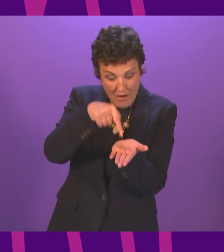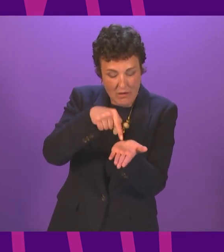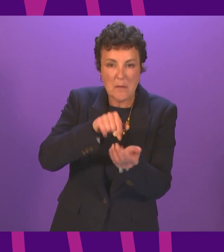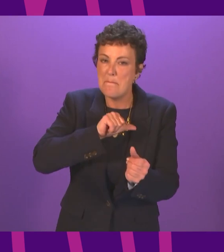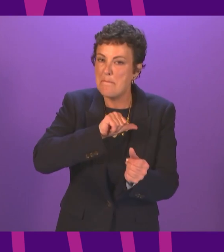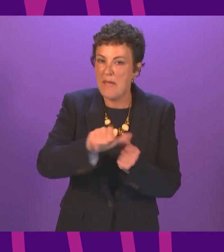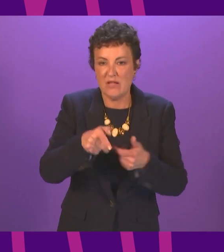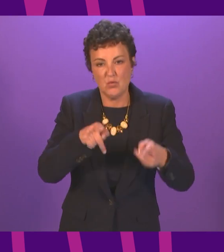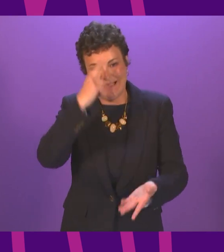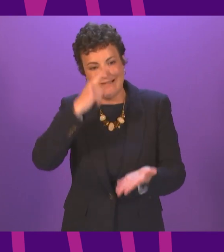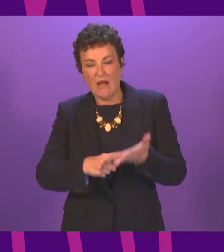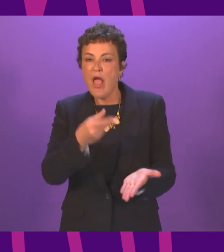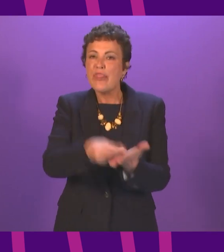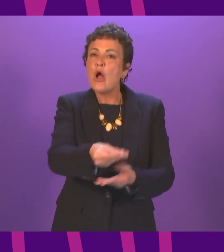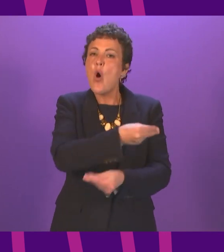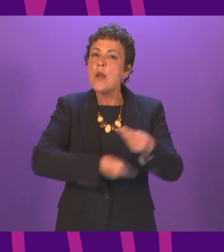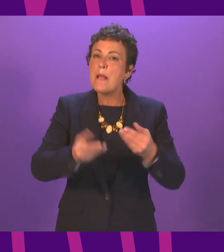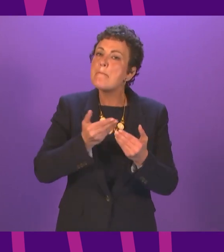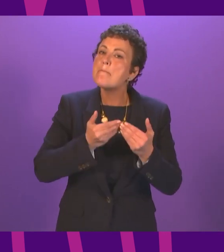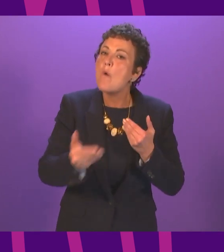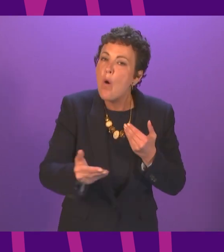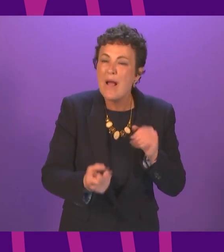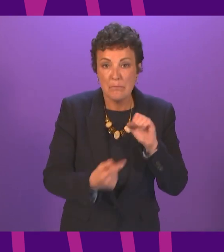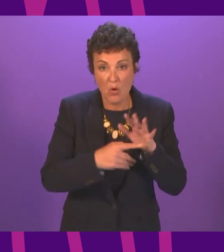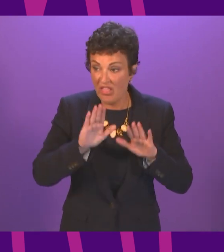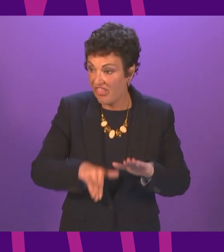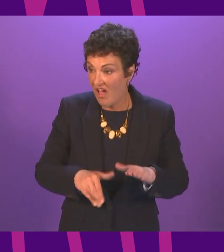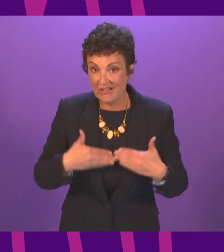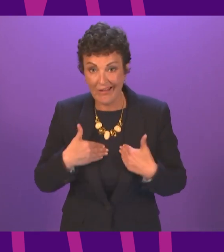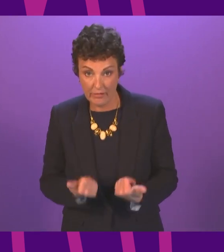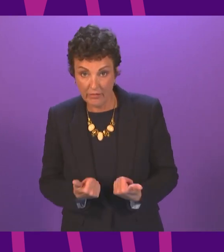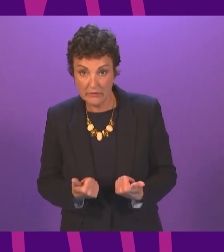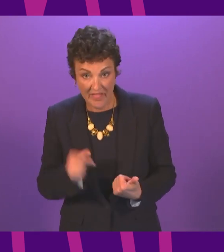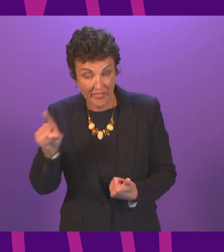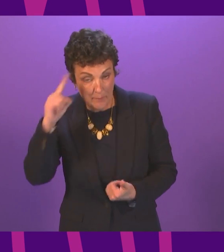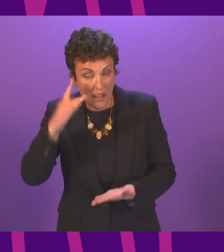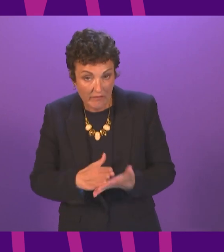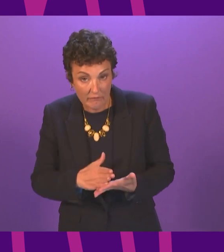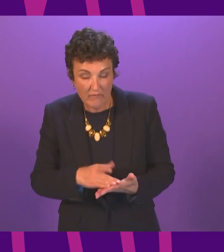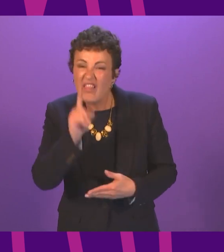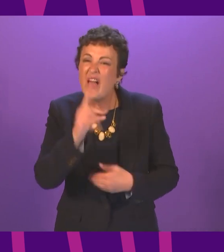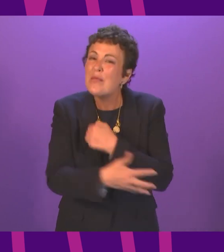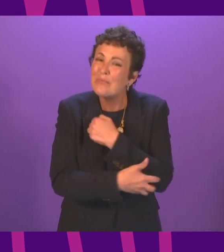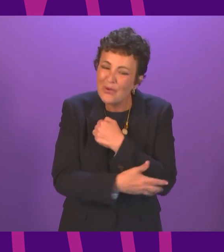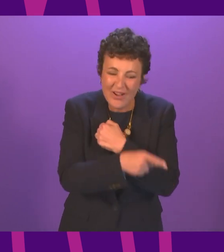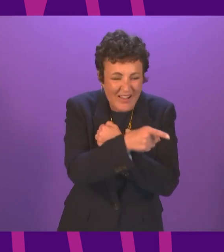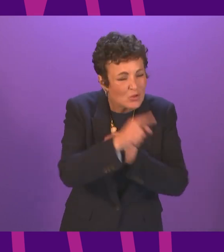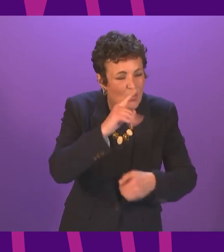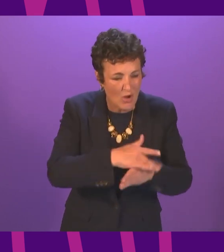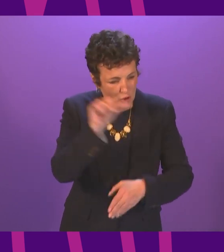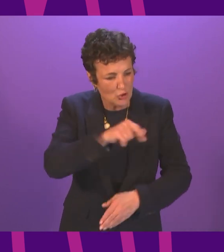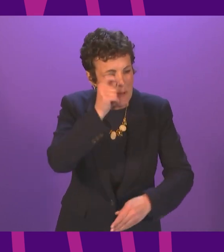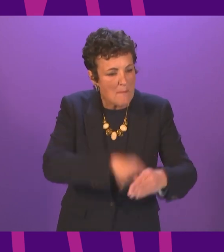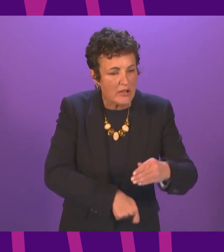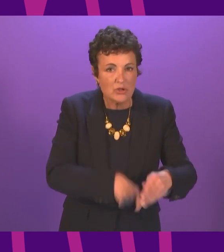decisions that the economy is more important than other things like our health that the poor must be punished if they don't work